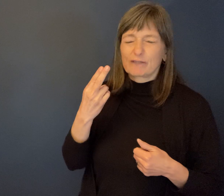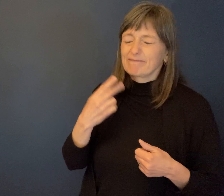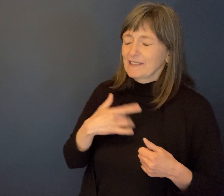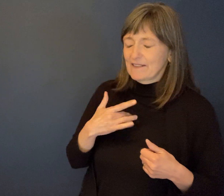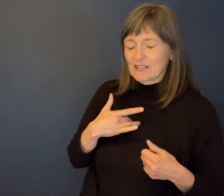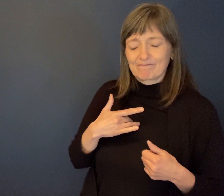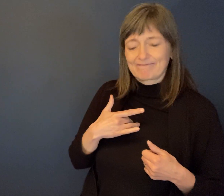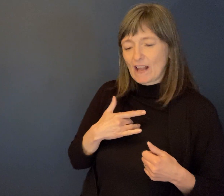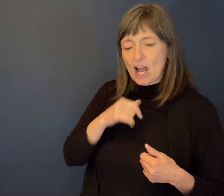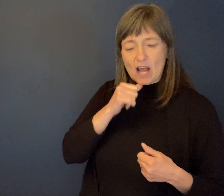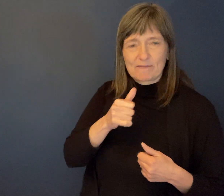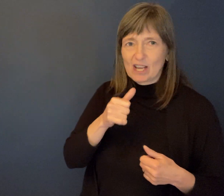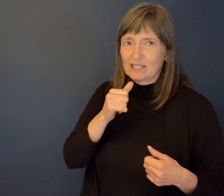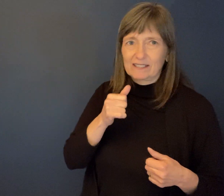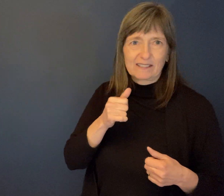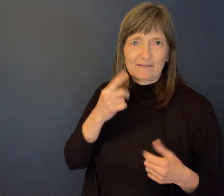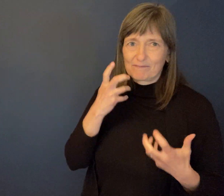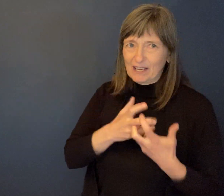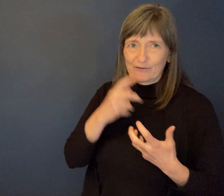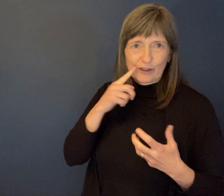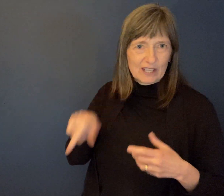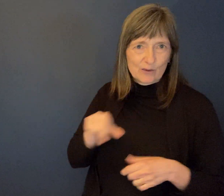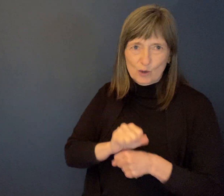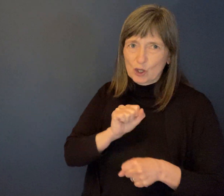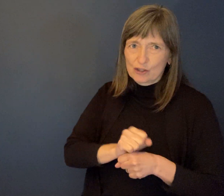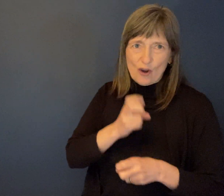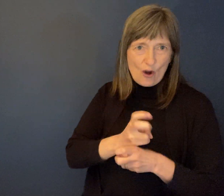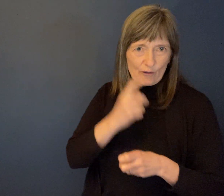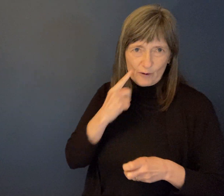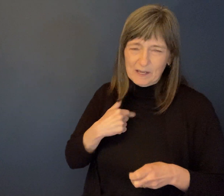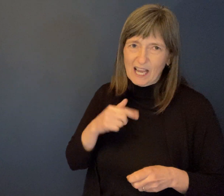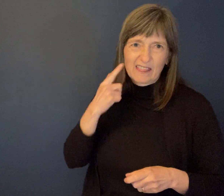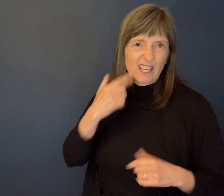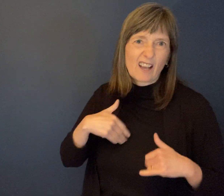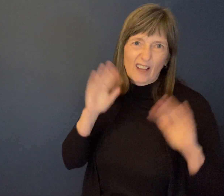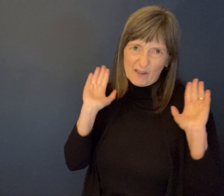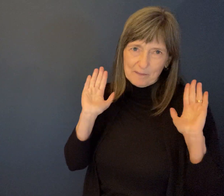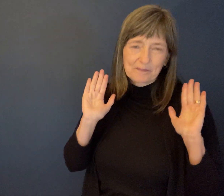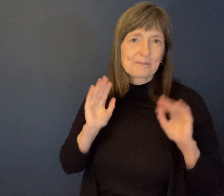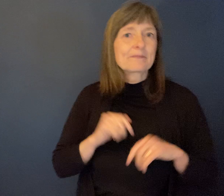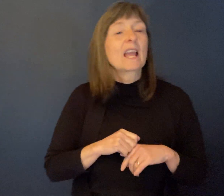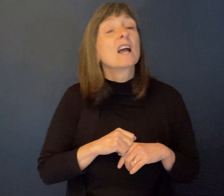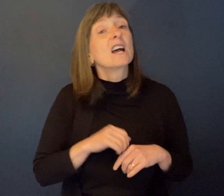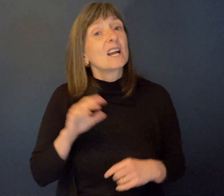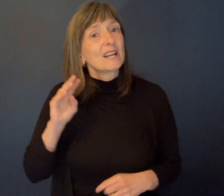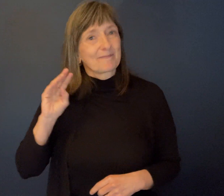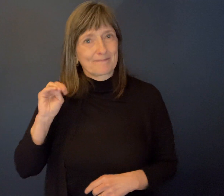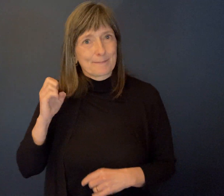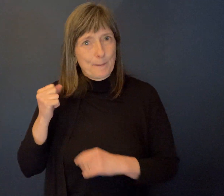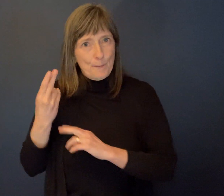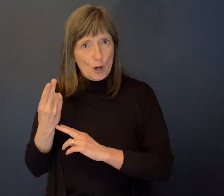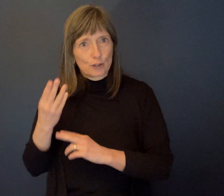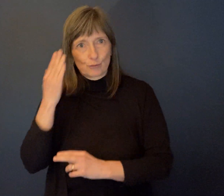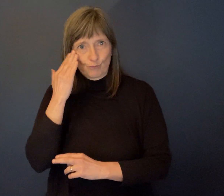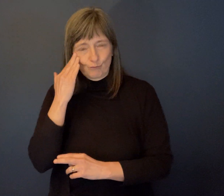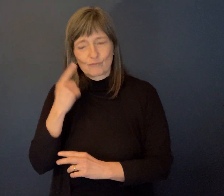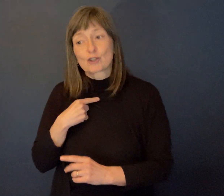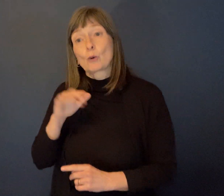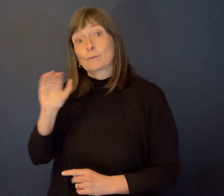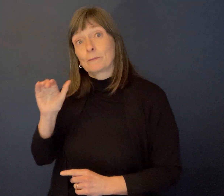Marsh knew exactly what had happened. So she went to Bill and she said, Bill, she said Juanita, she said, had a really, really rough day yesterday.